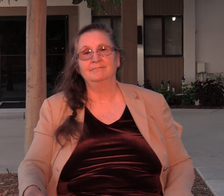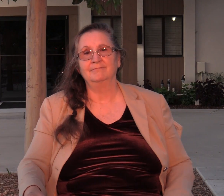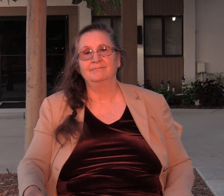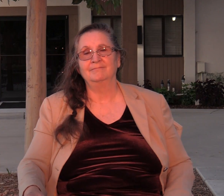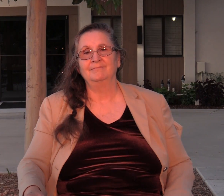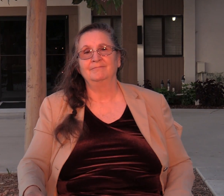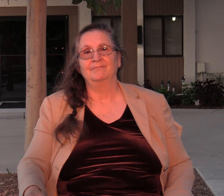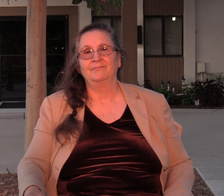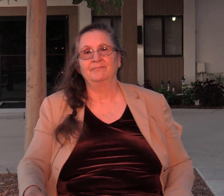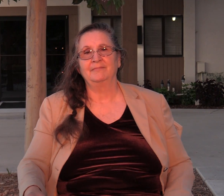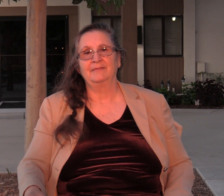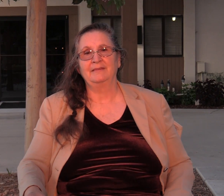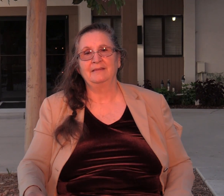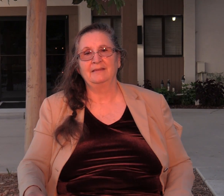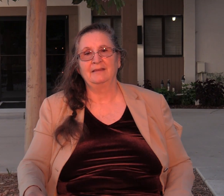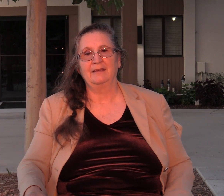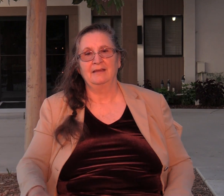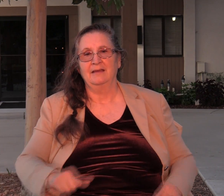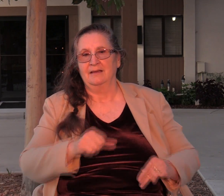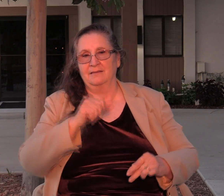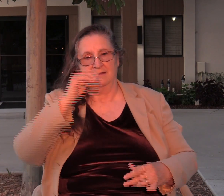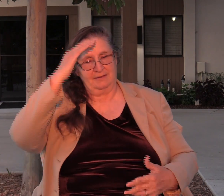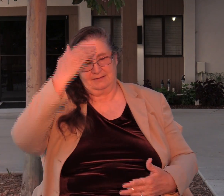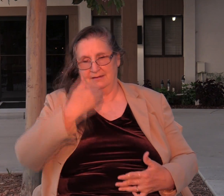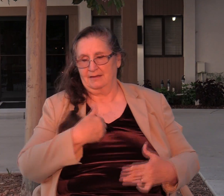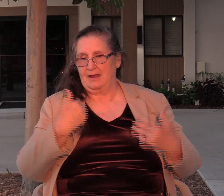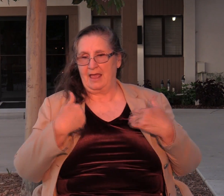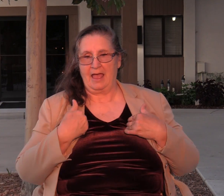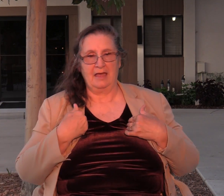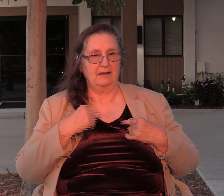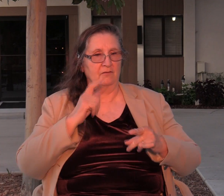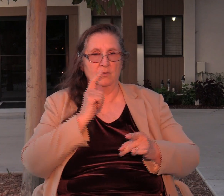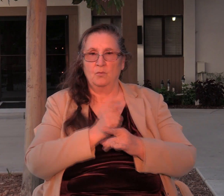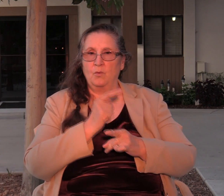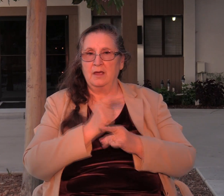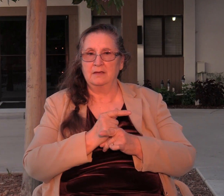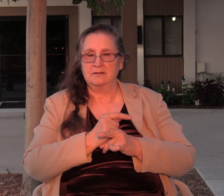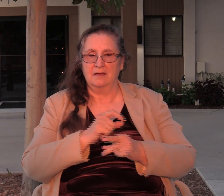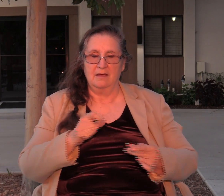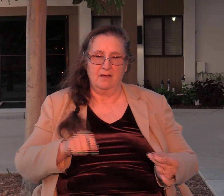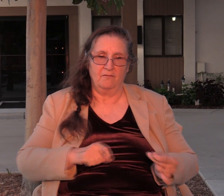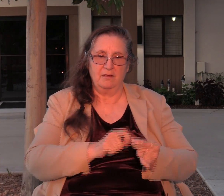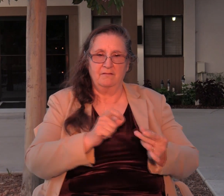Jotham had every right to seek revenge for his brother's murders but instead he gave it to God